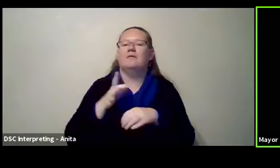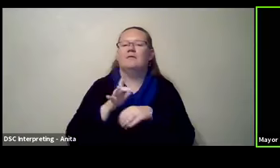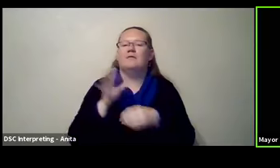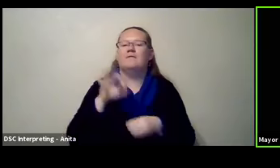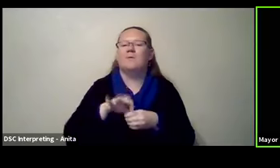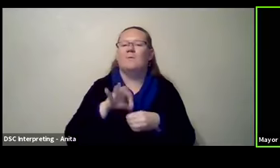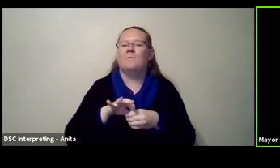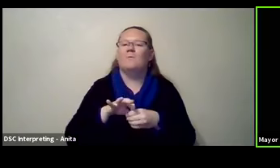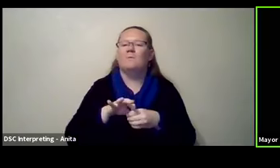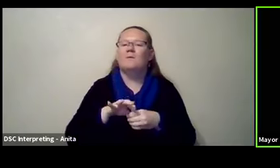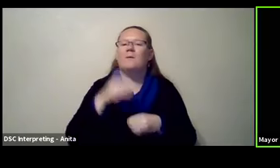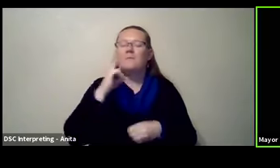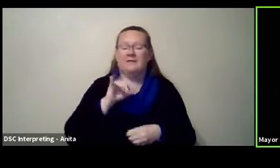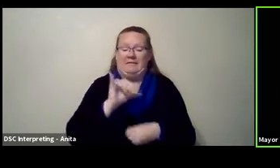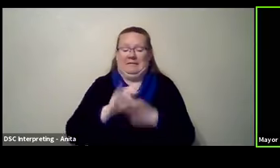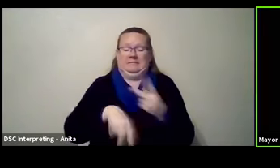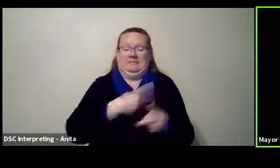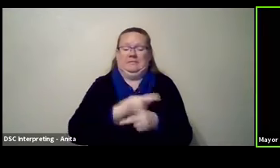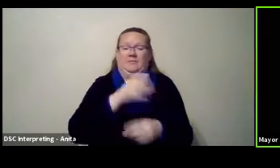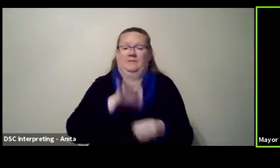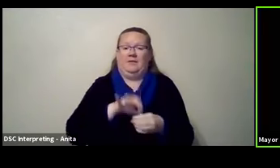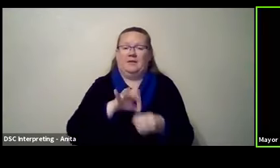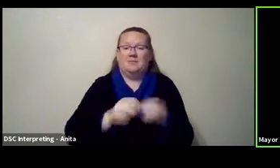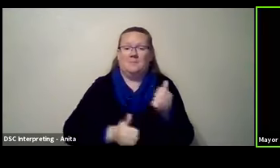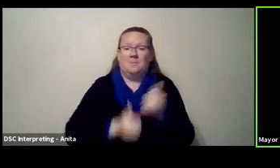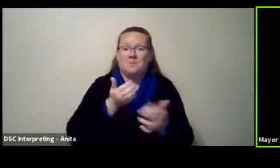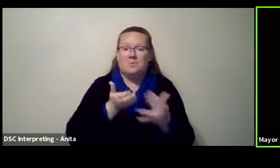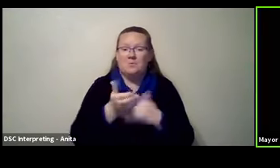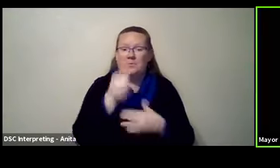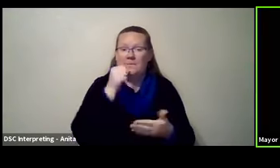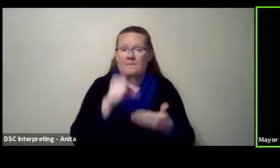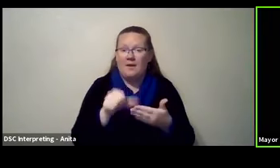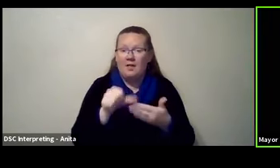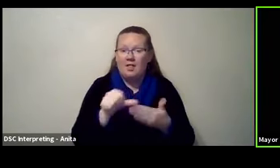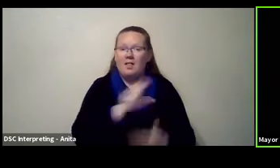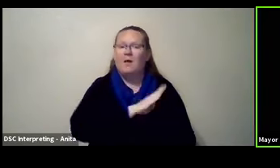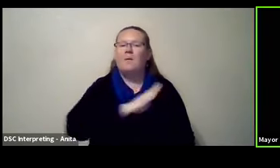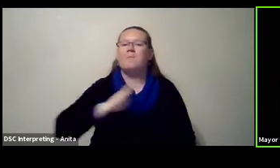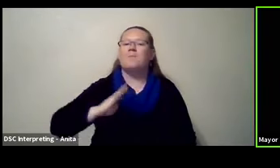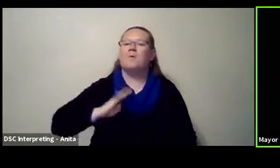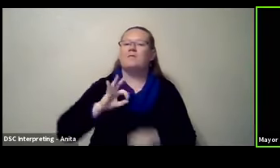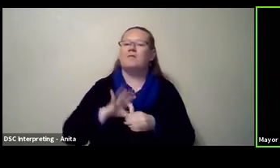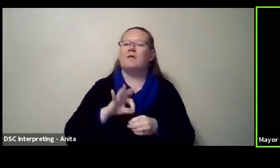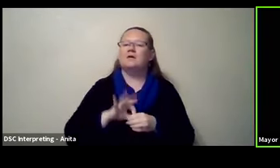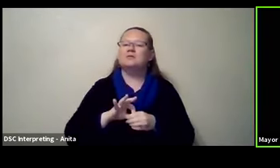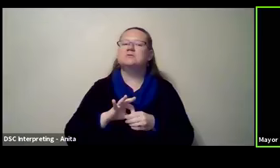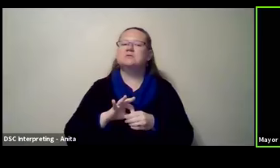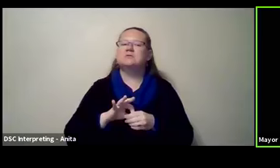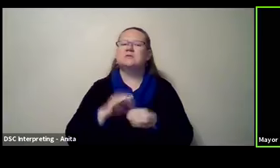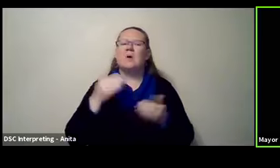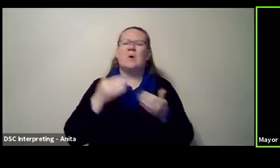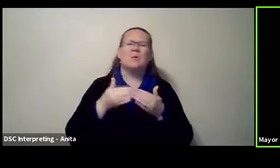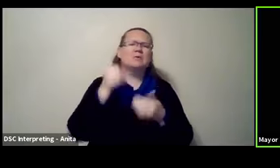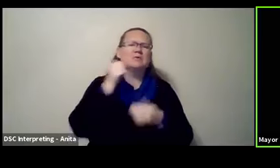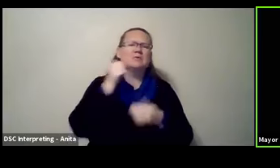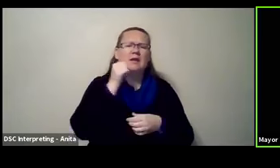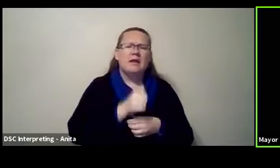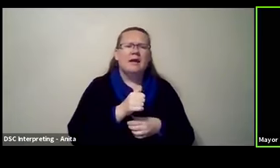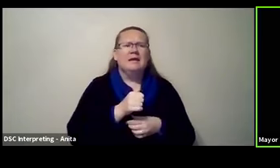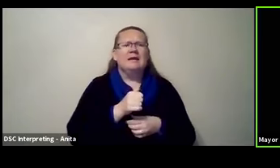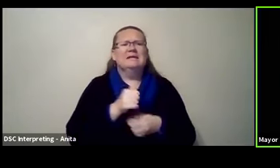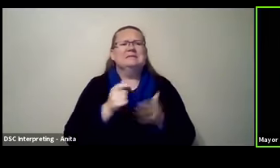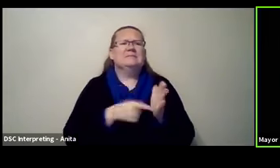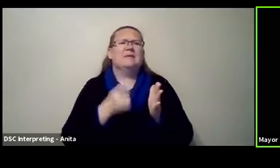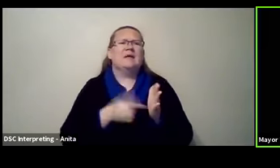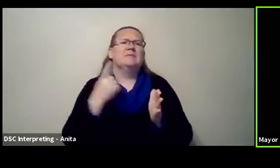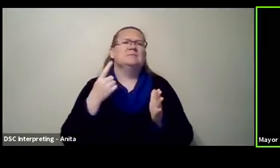it was that type of election, uh, the board of elections all throughout just about every day, but sometimes it might have been, uh, you know, every